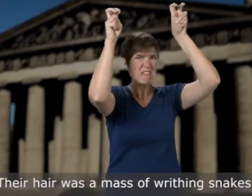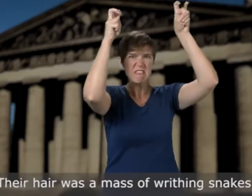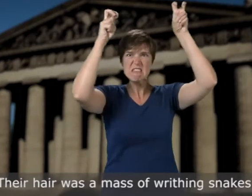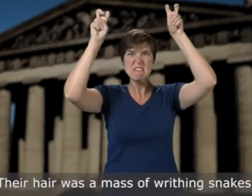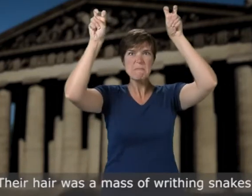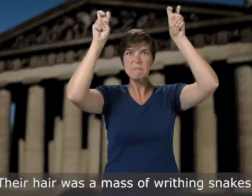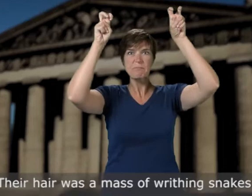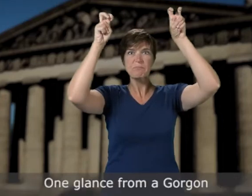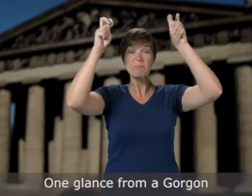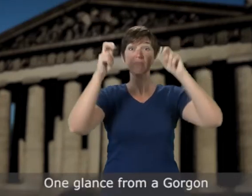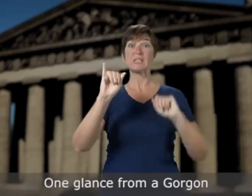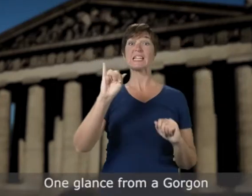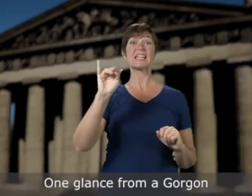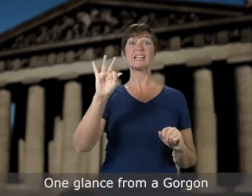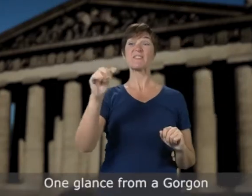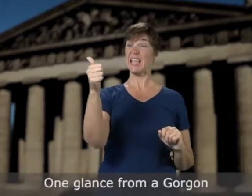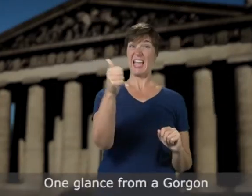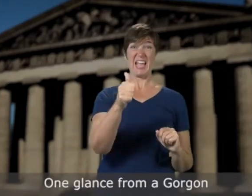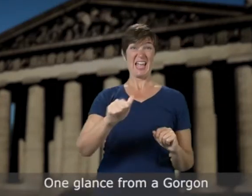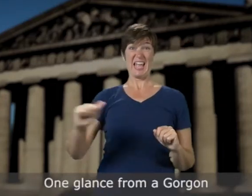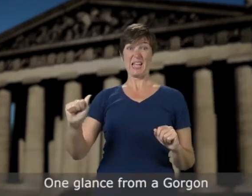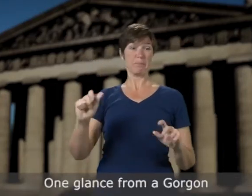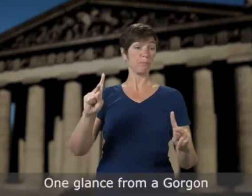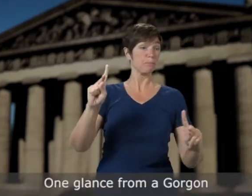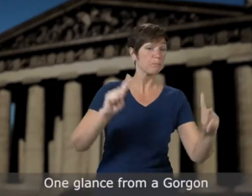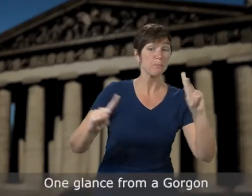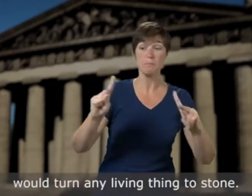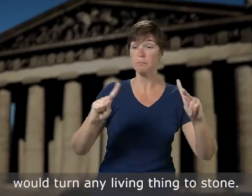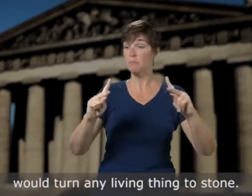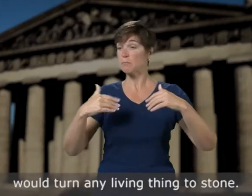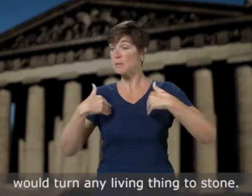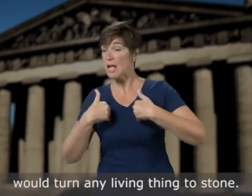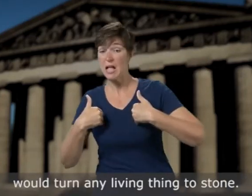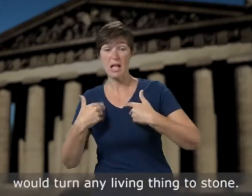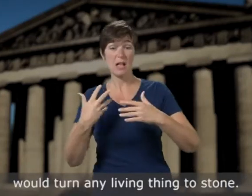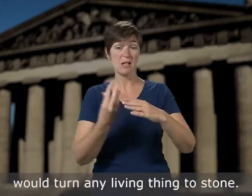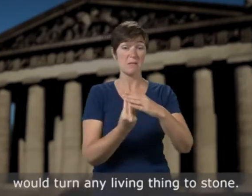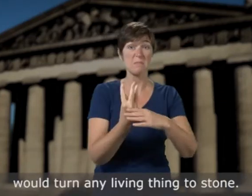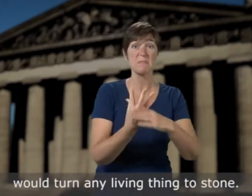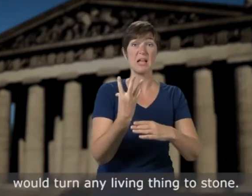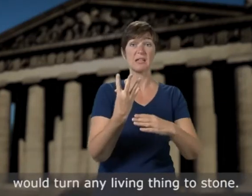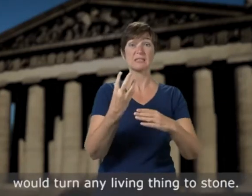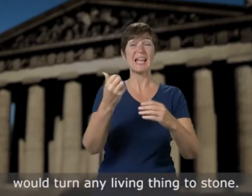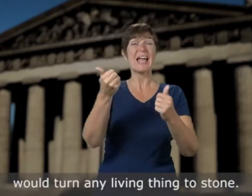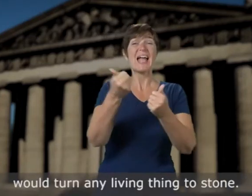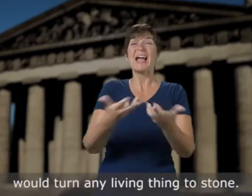One glance from a Gorgon would turn any living thing